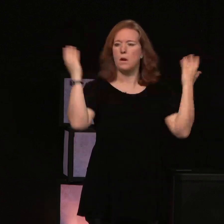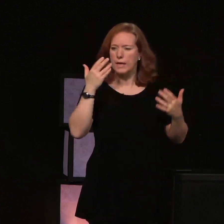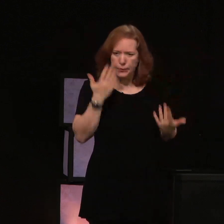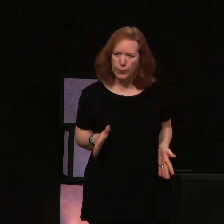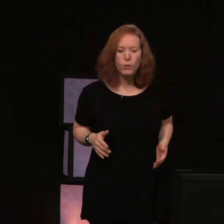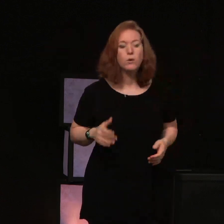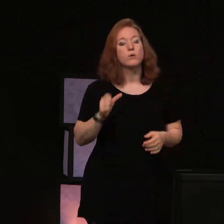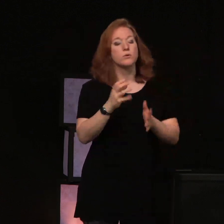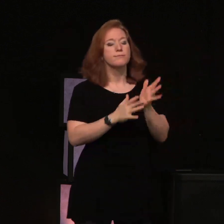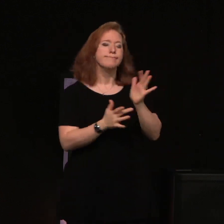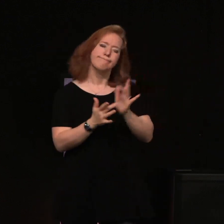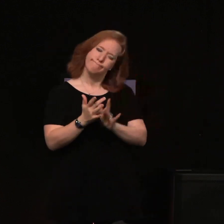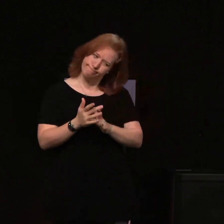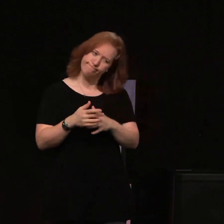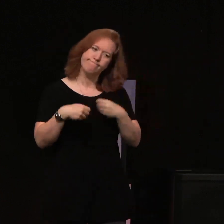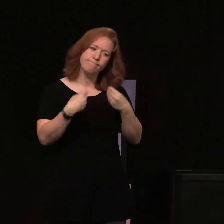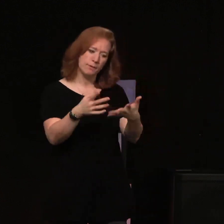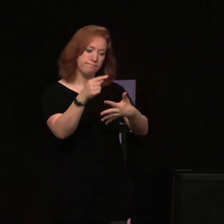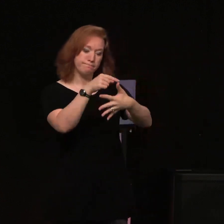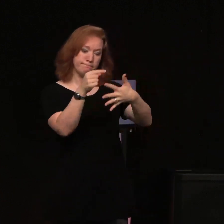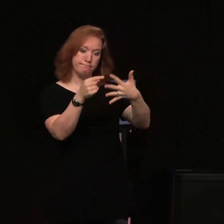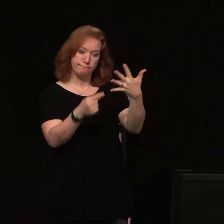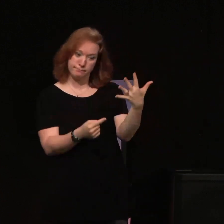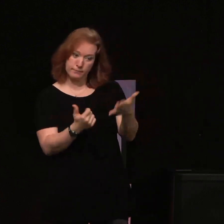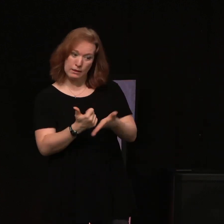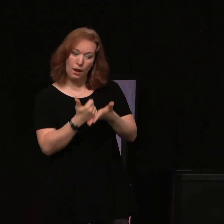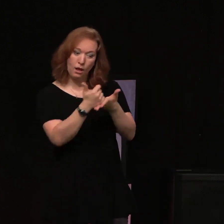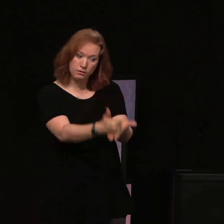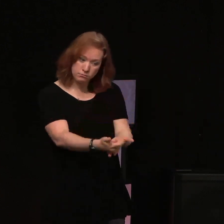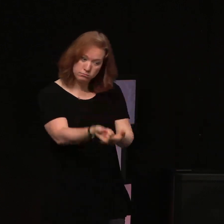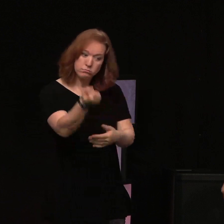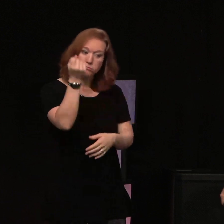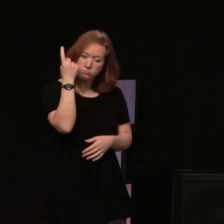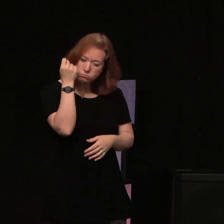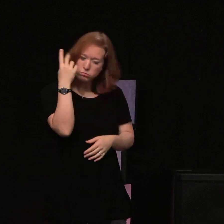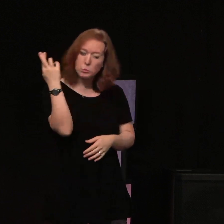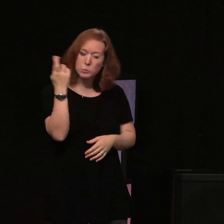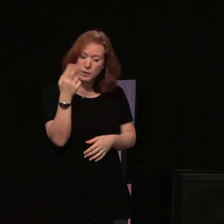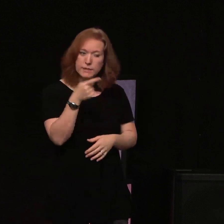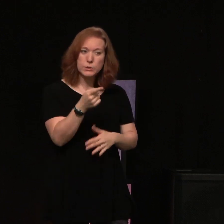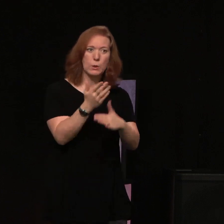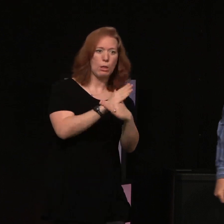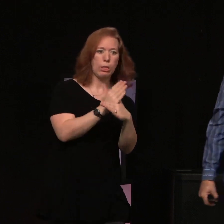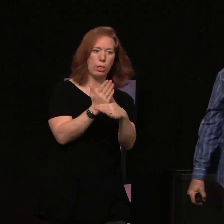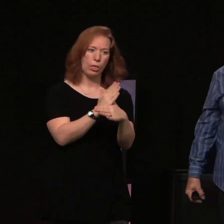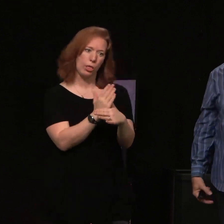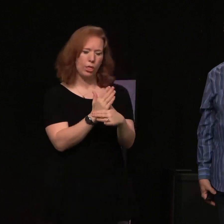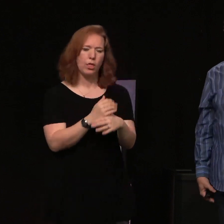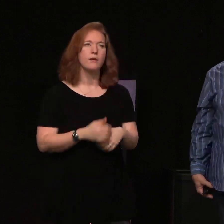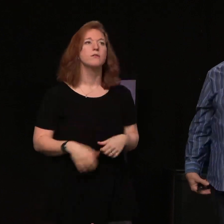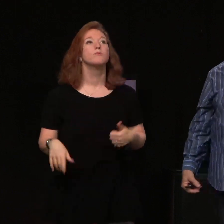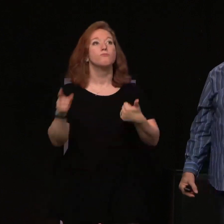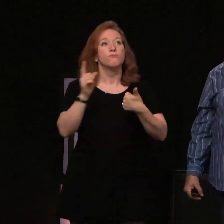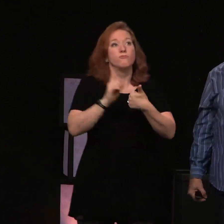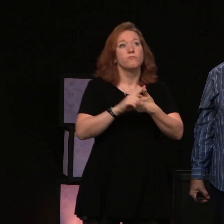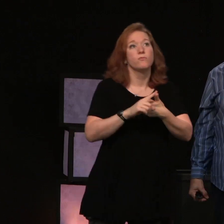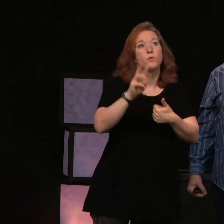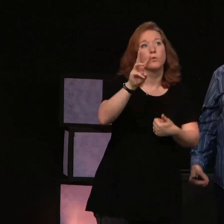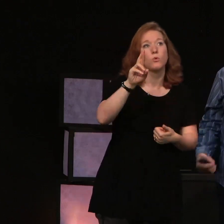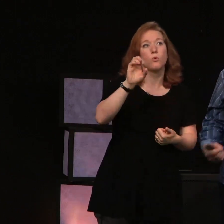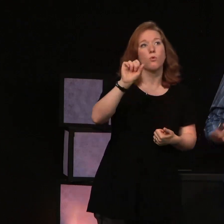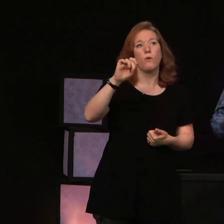conditions and said, I'm going to help you to see why you're lukewarm. And the first one we looked at was wretched,